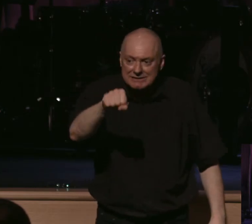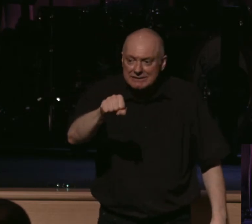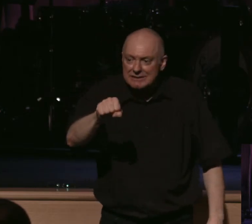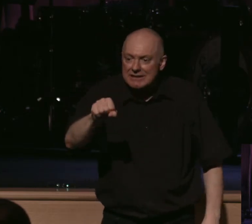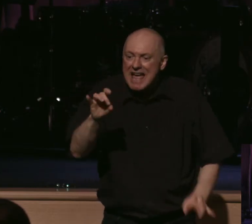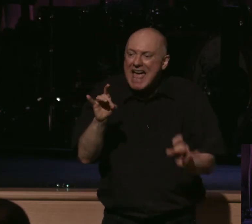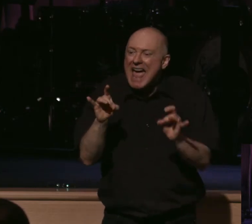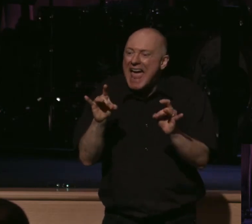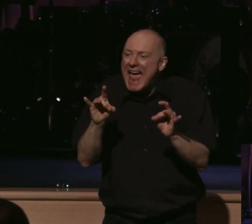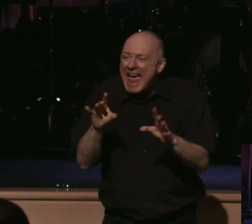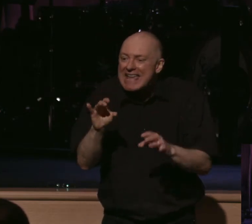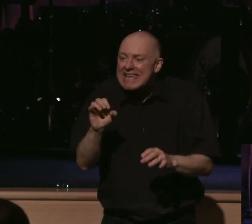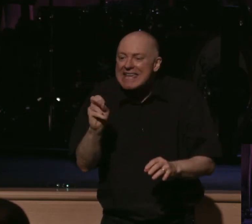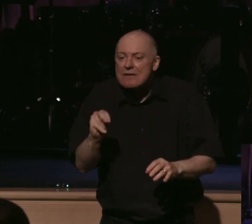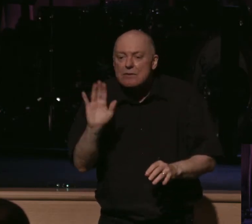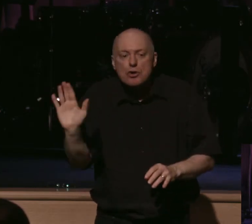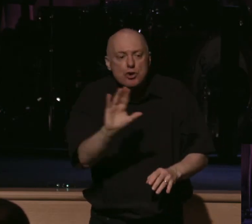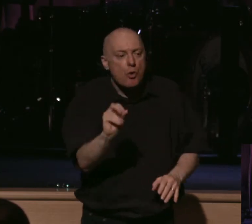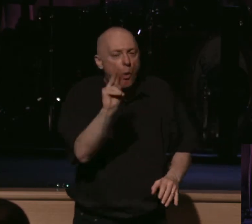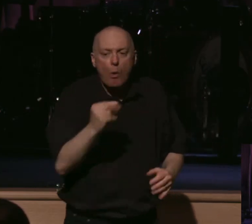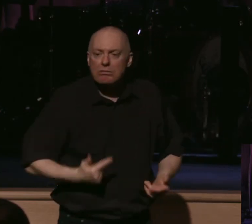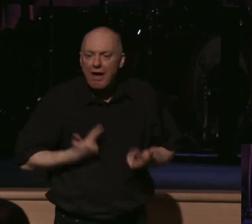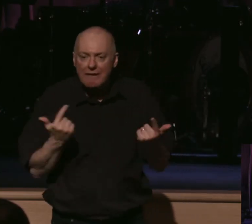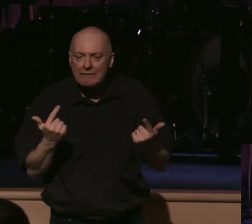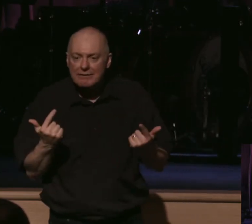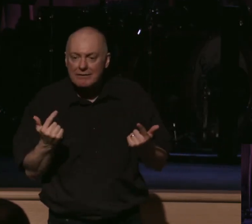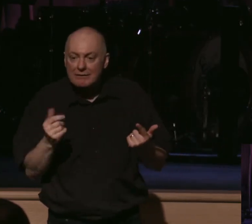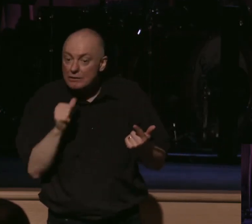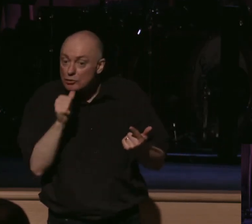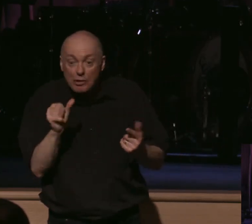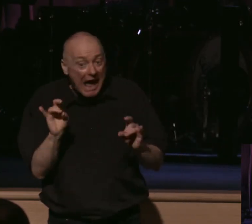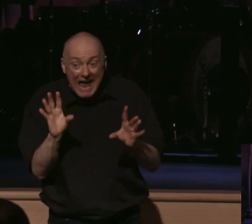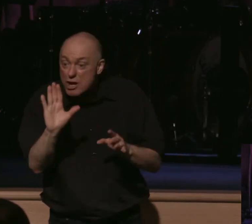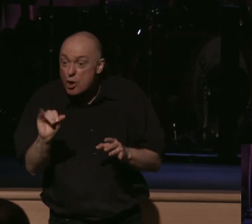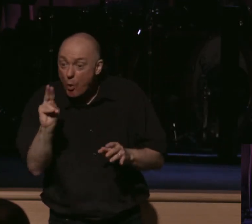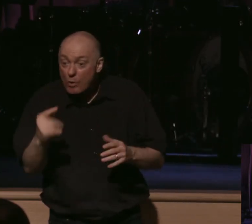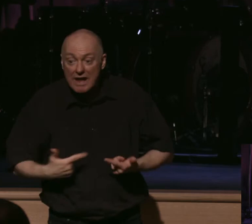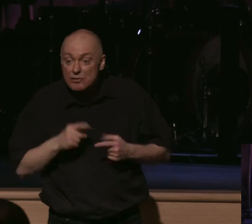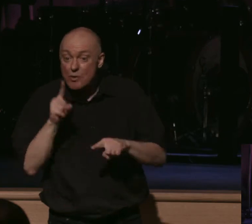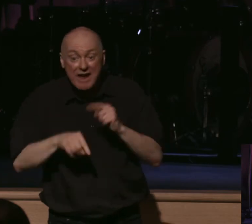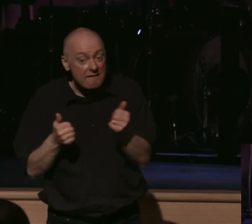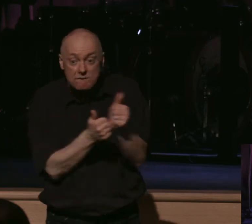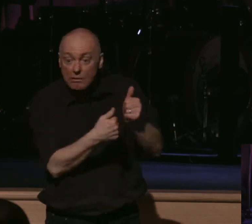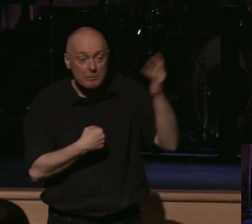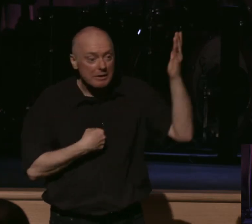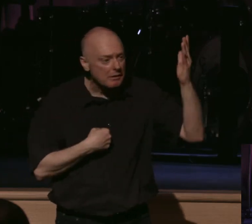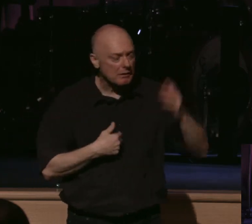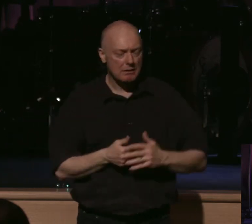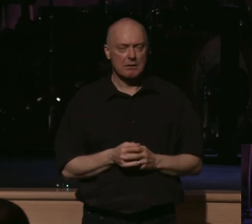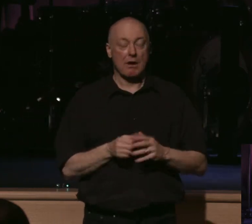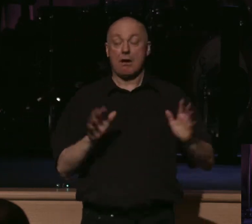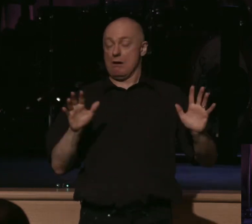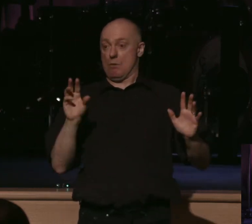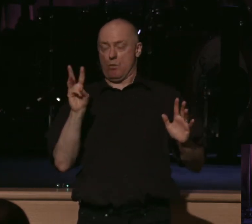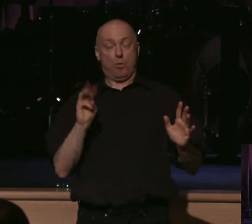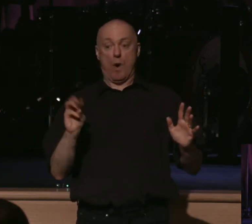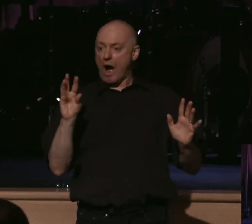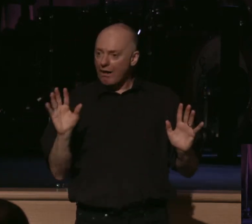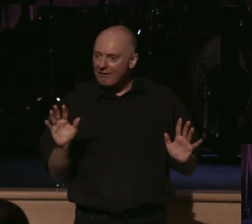hate even his own life. He cannot be my disciple. Now, step back far enough from what Jesus